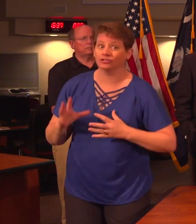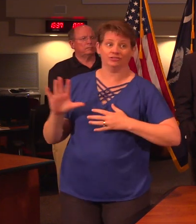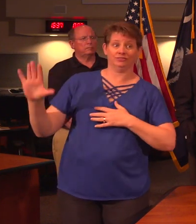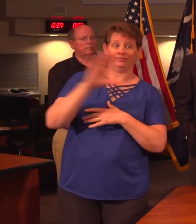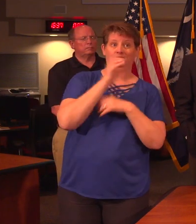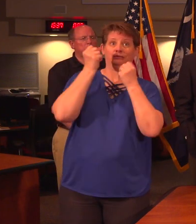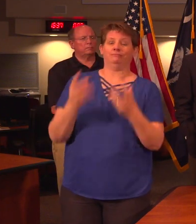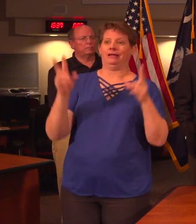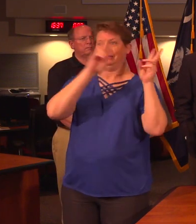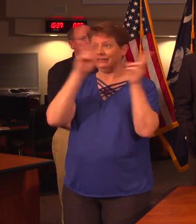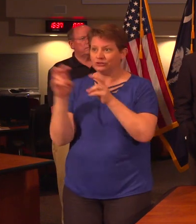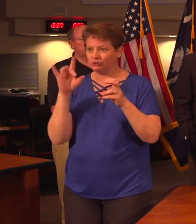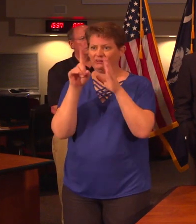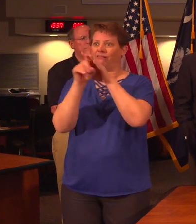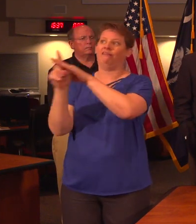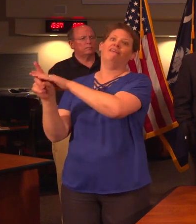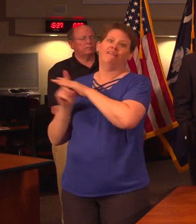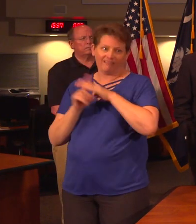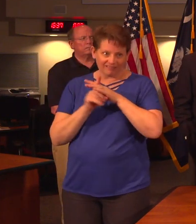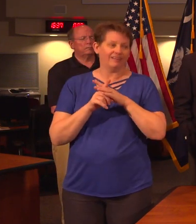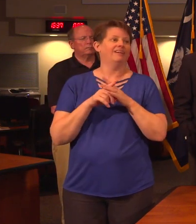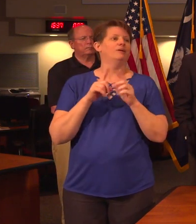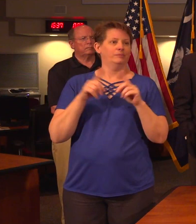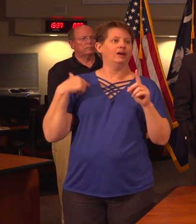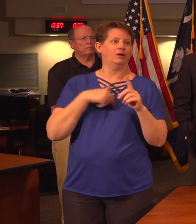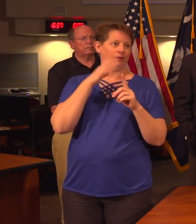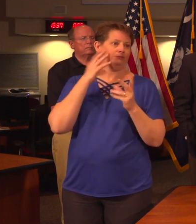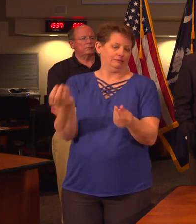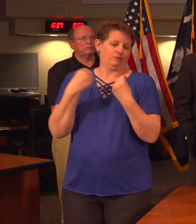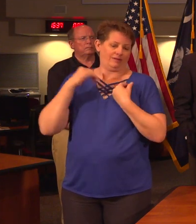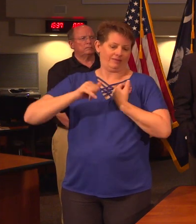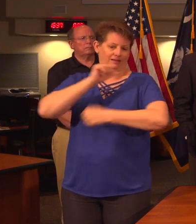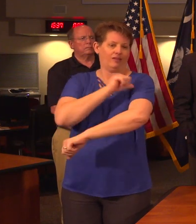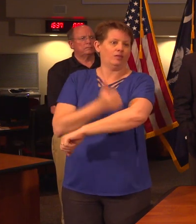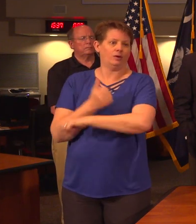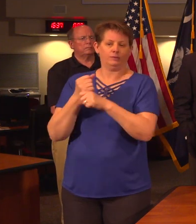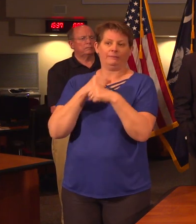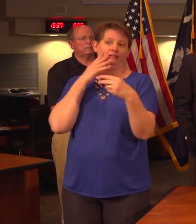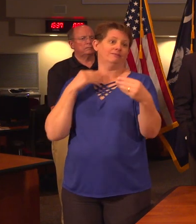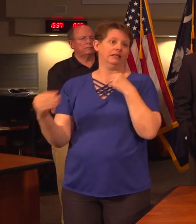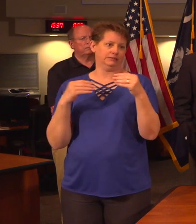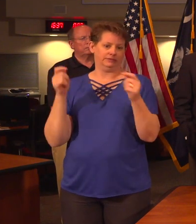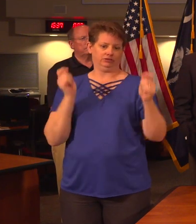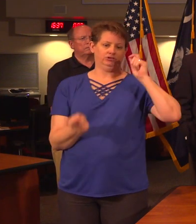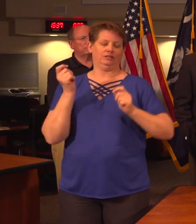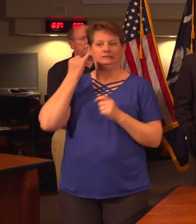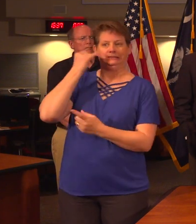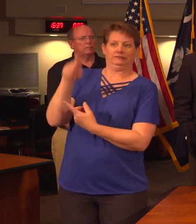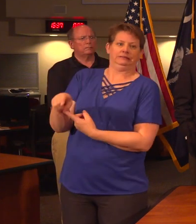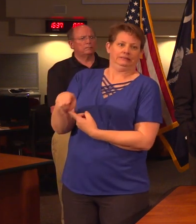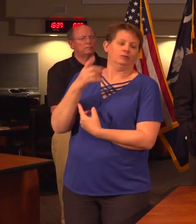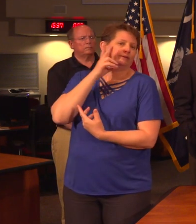There are lots of issues now that are coming up, but we have been given that authority to make flexibility and change those as needed.